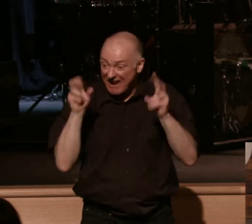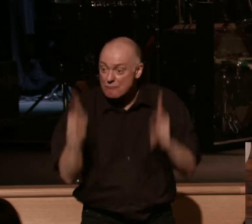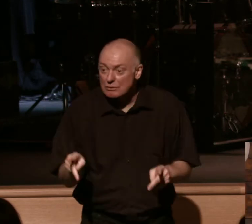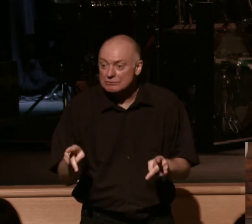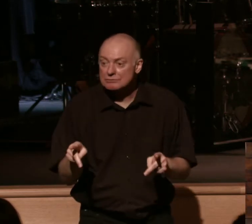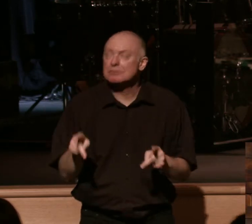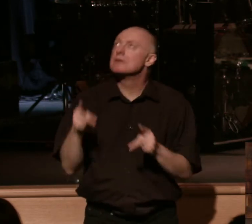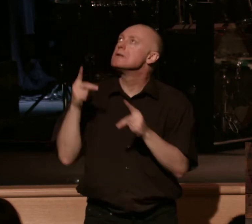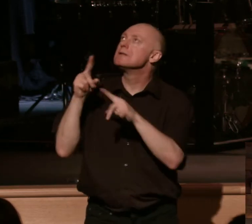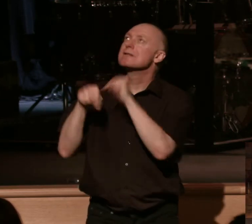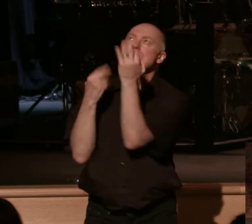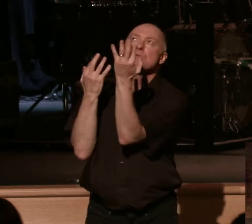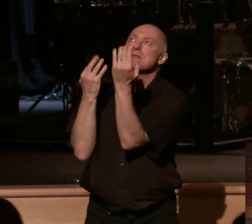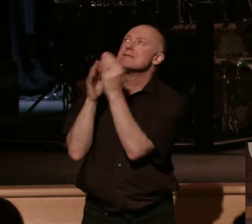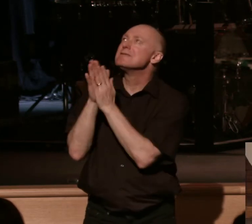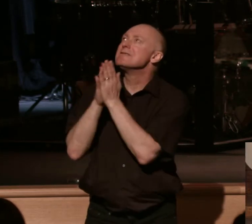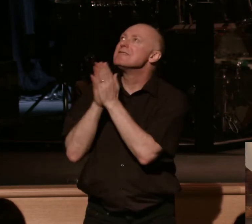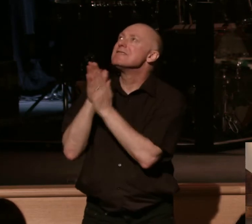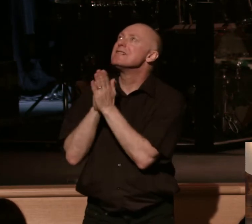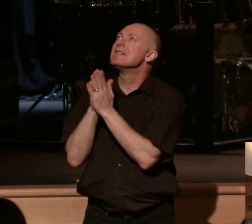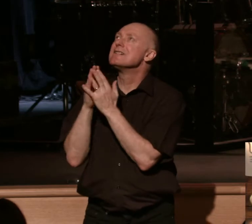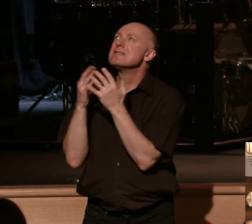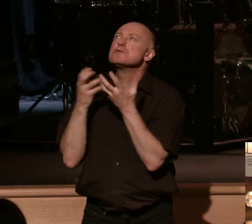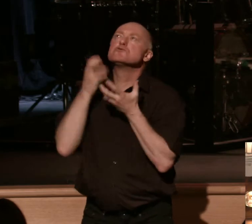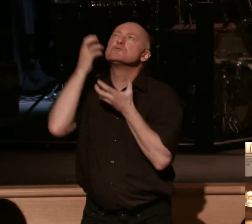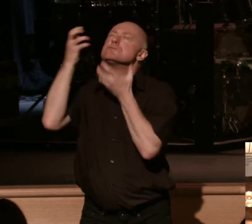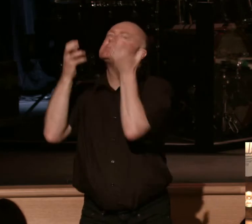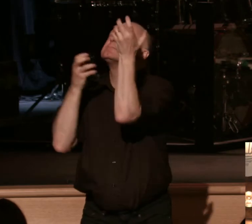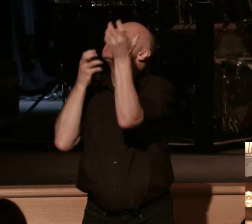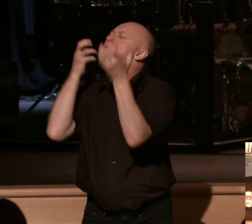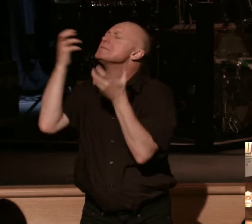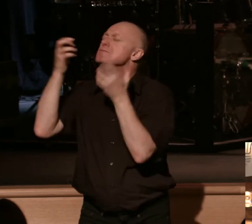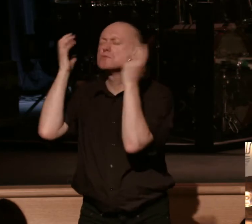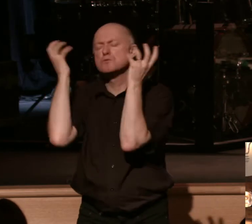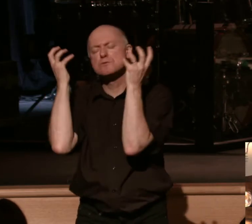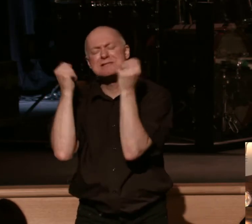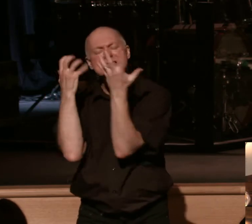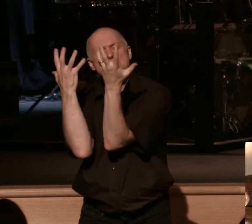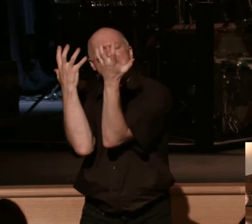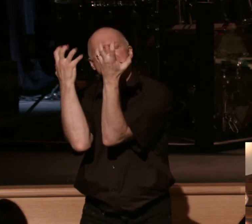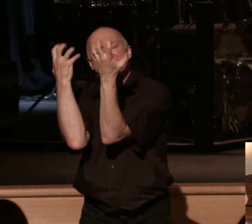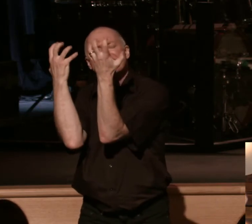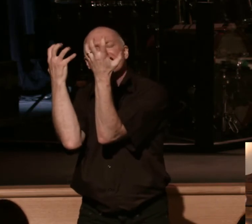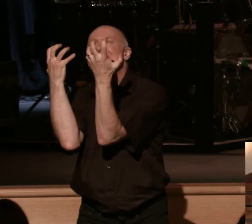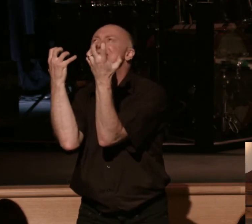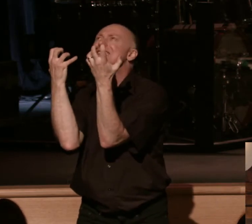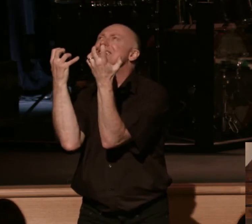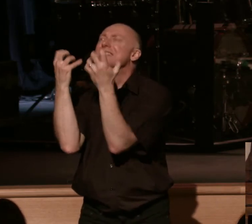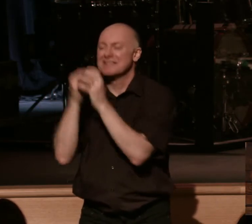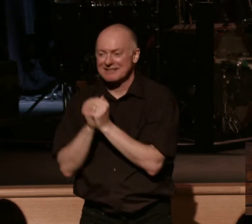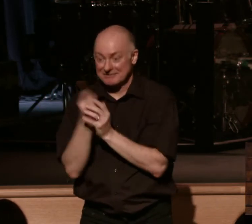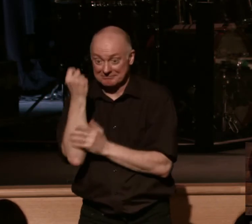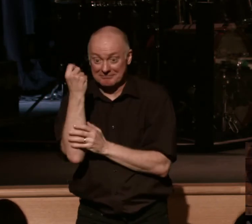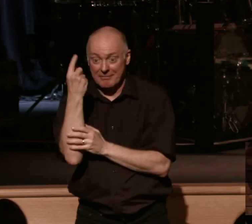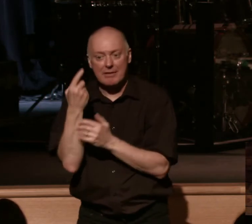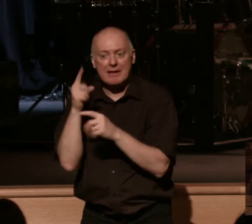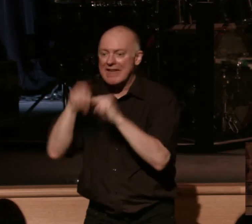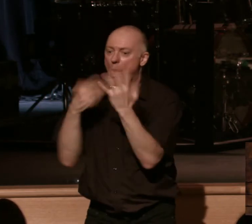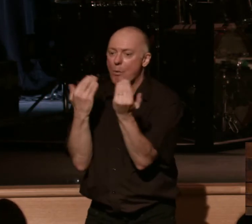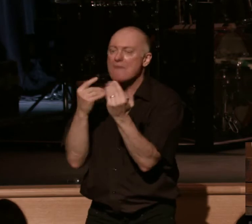they are made new and they groan to be perfected in the things of the Lord Jesus Christ. So that's why our sermon